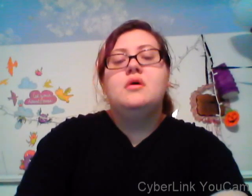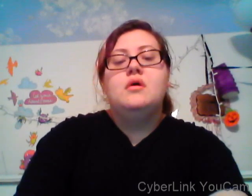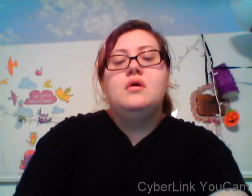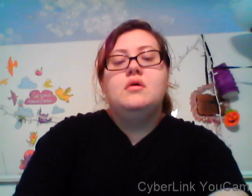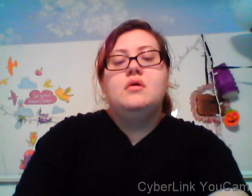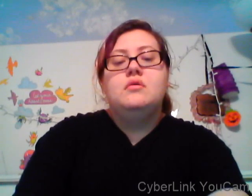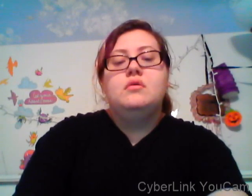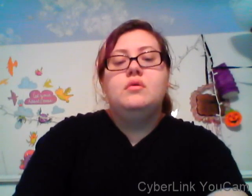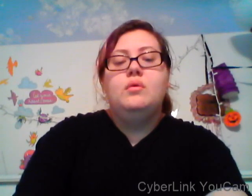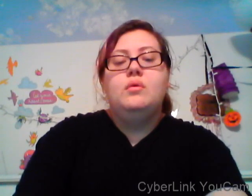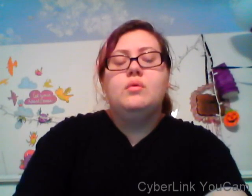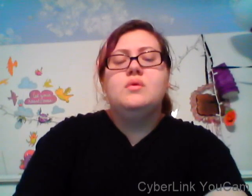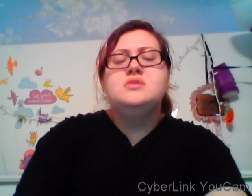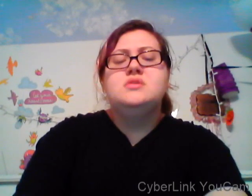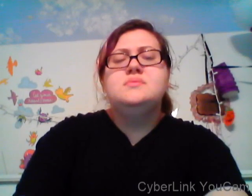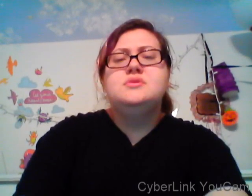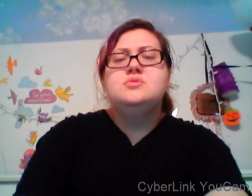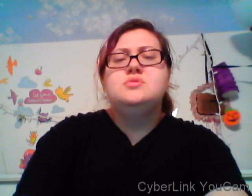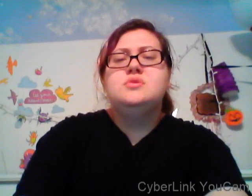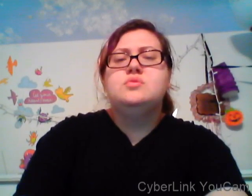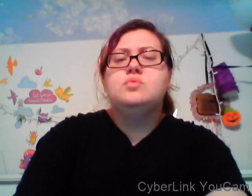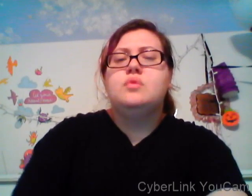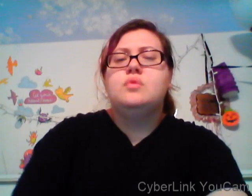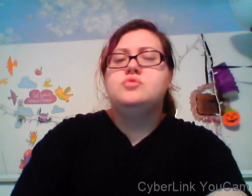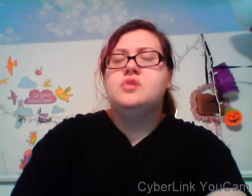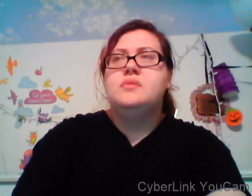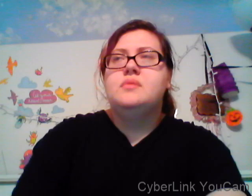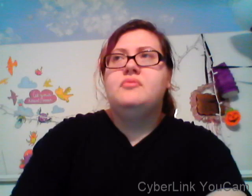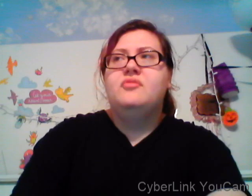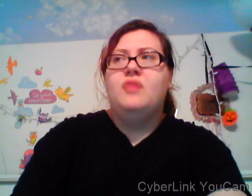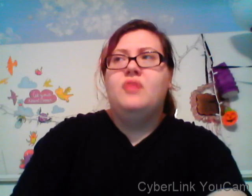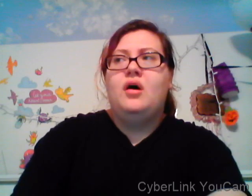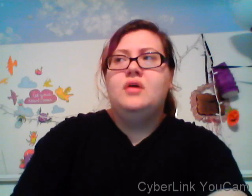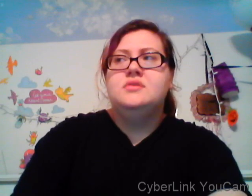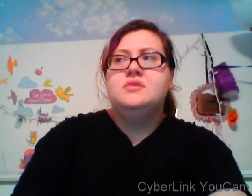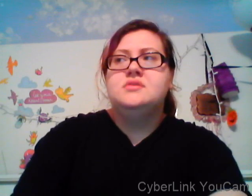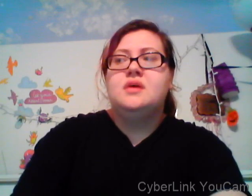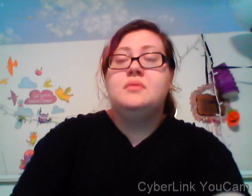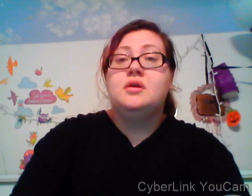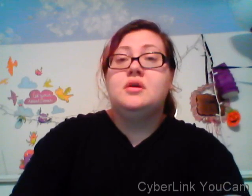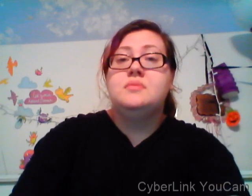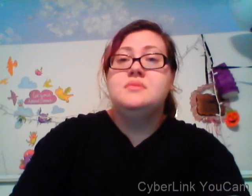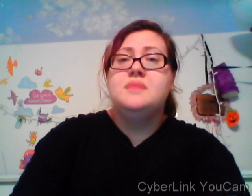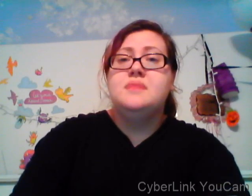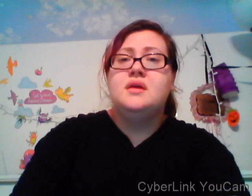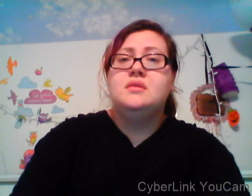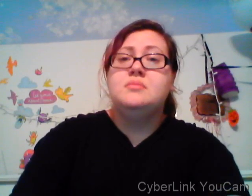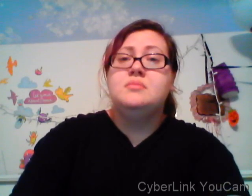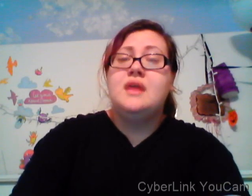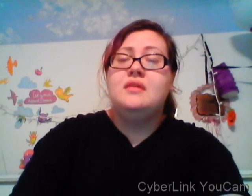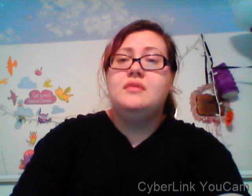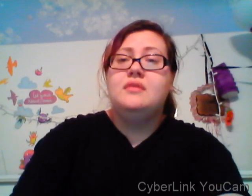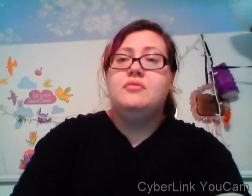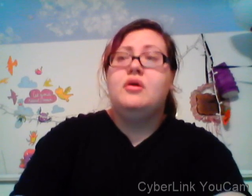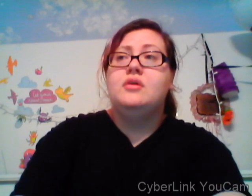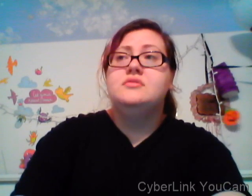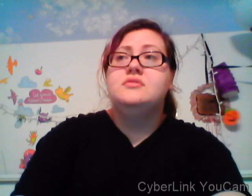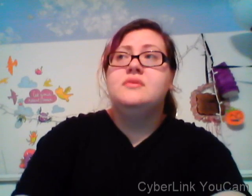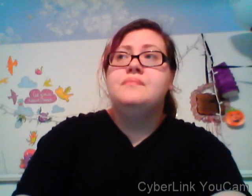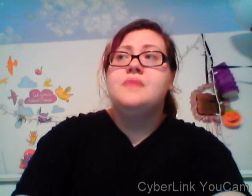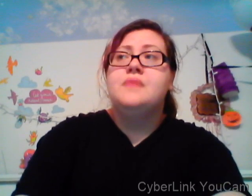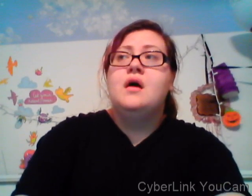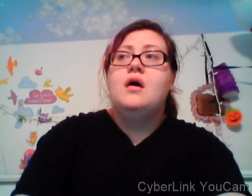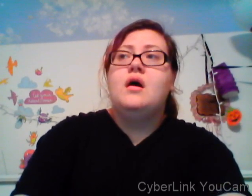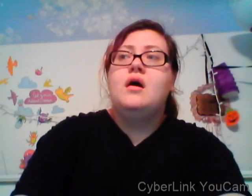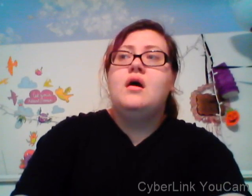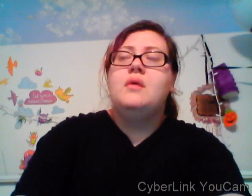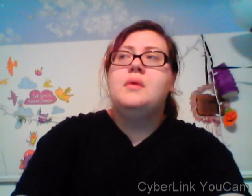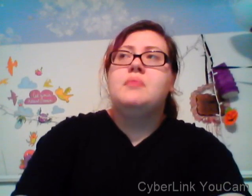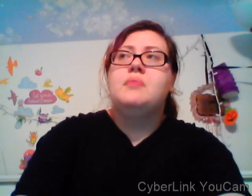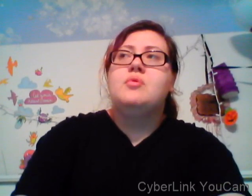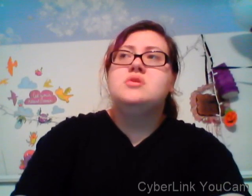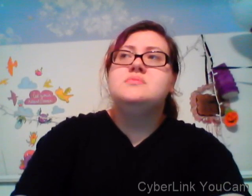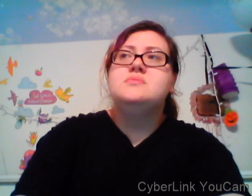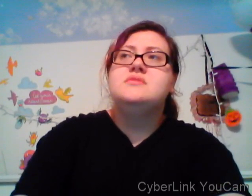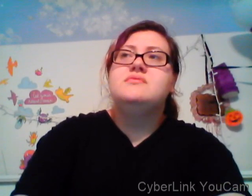that's really all I have for that for my other news that really doesn't pertain